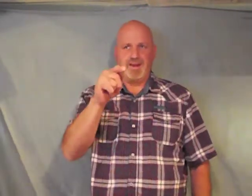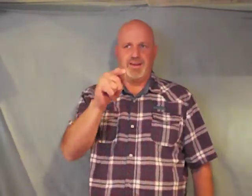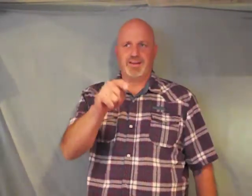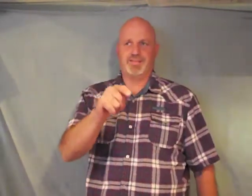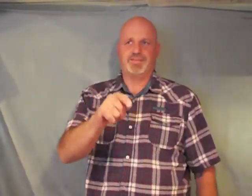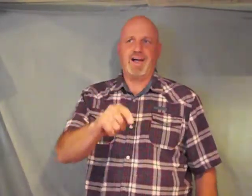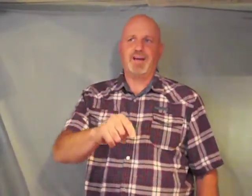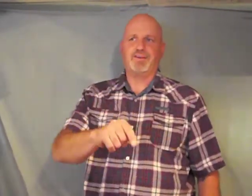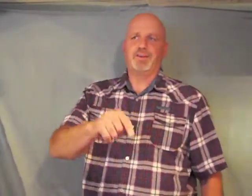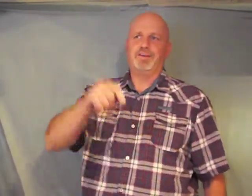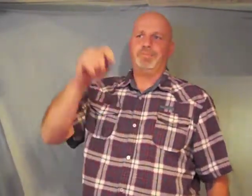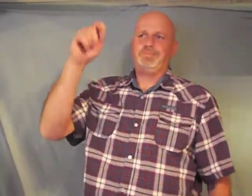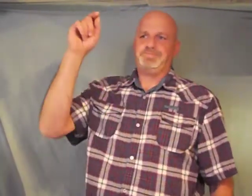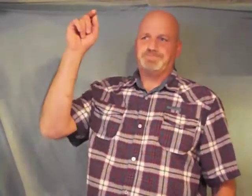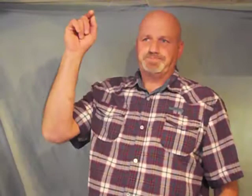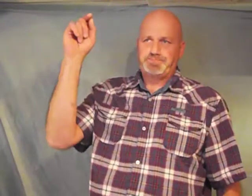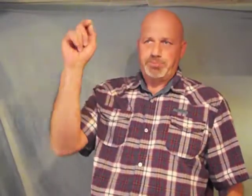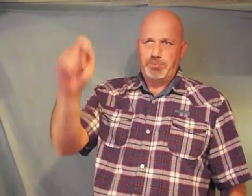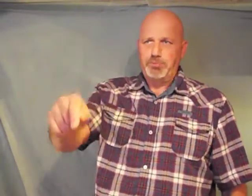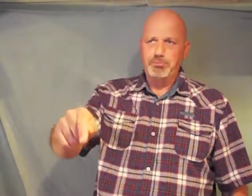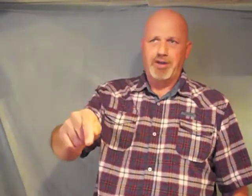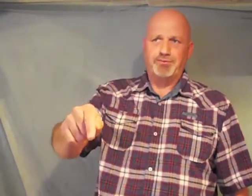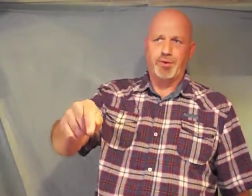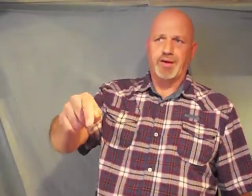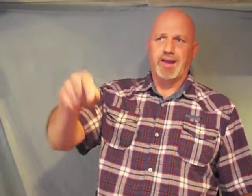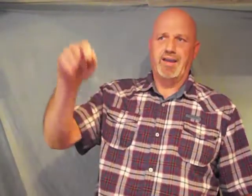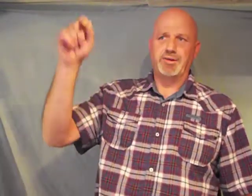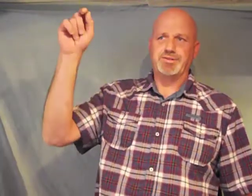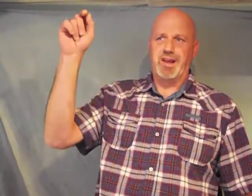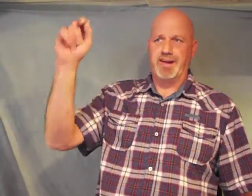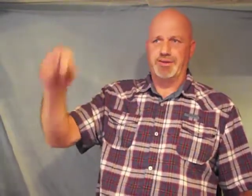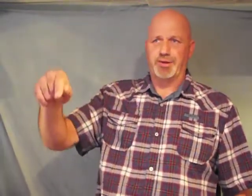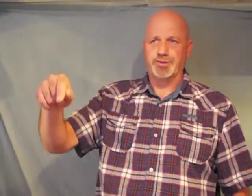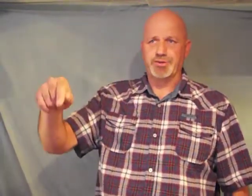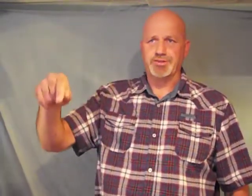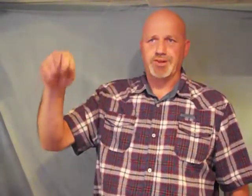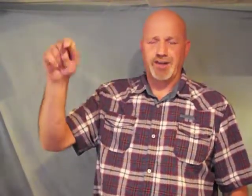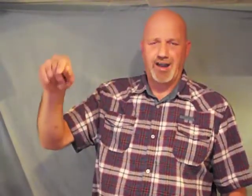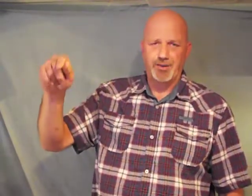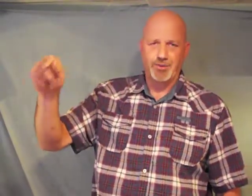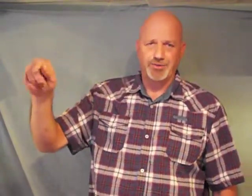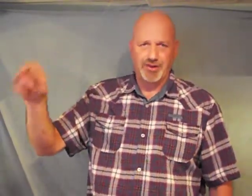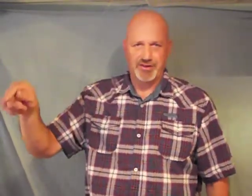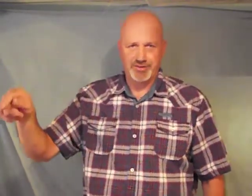undefiled but fornicators and adulterers God will judge